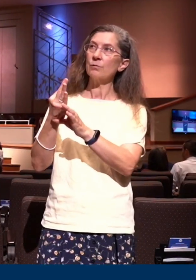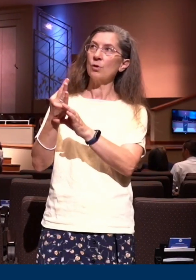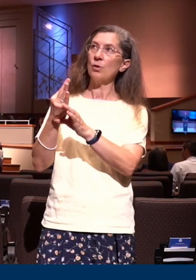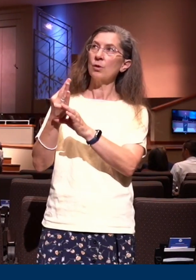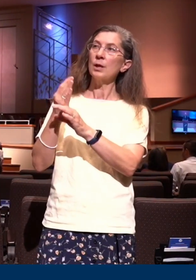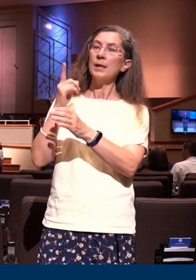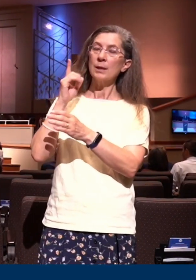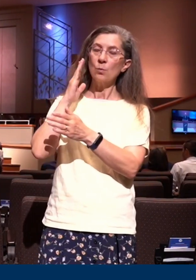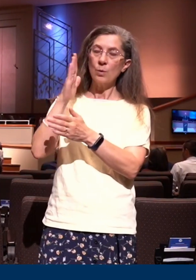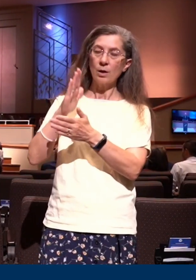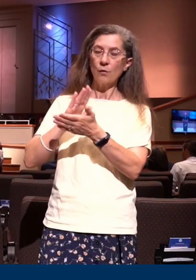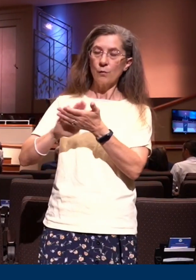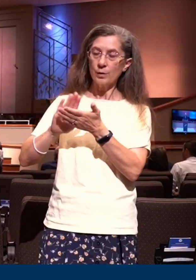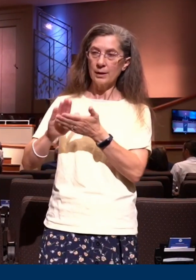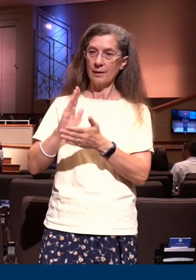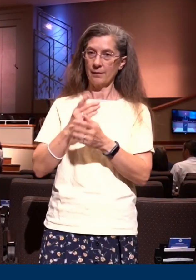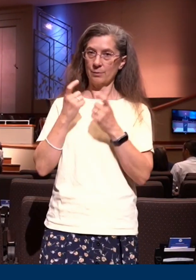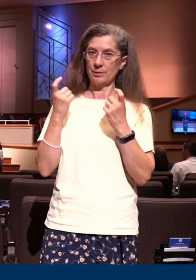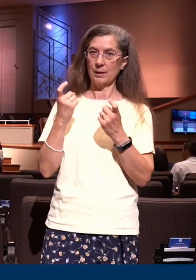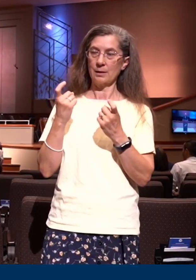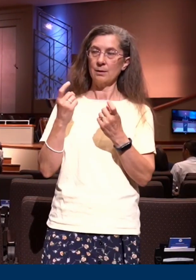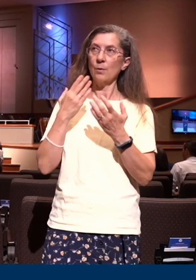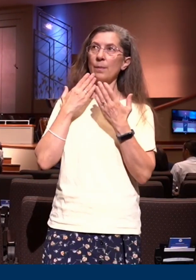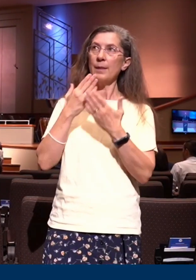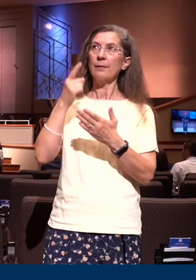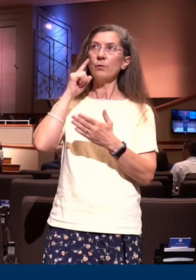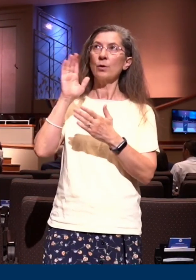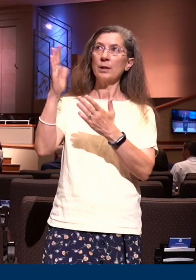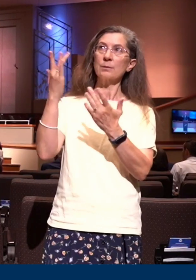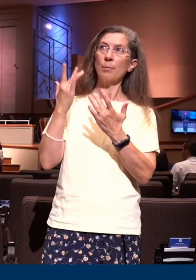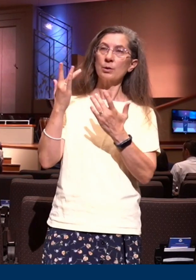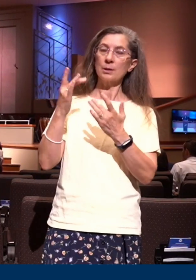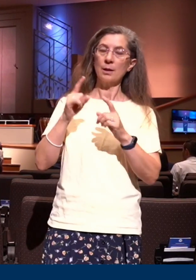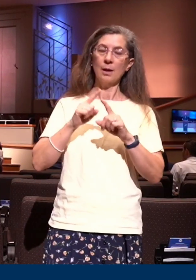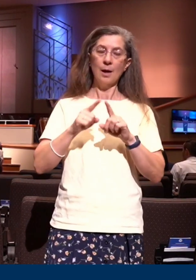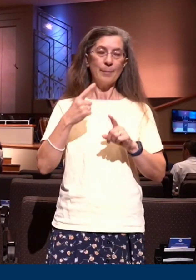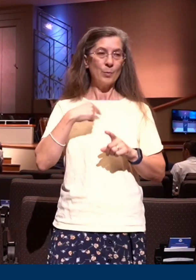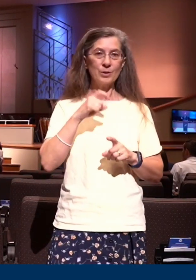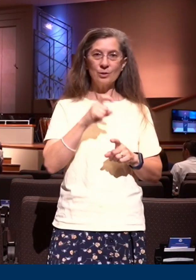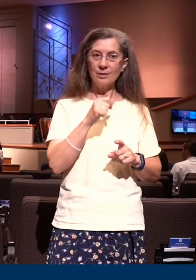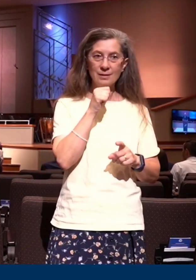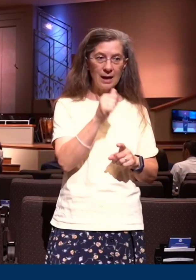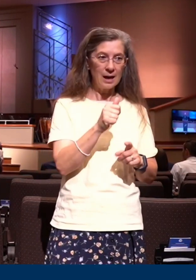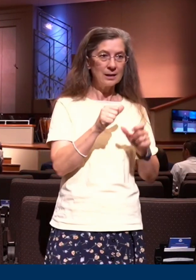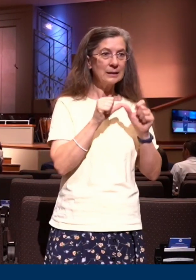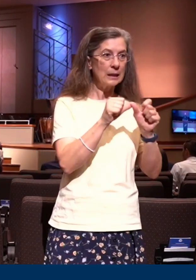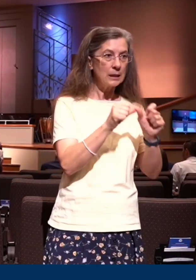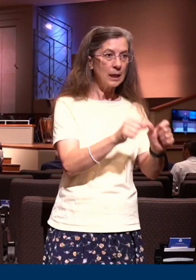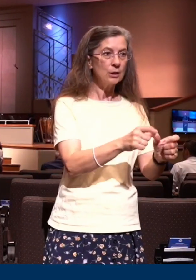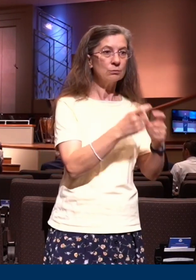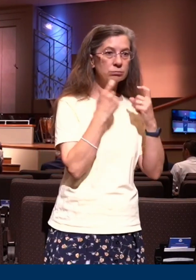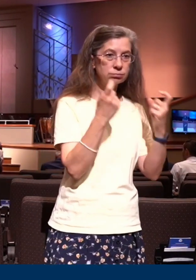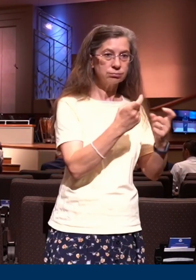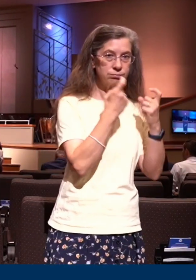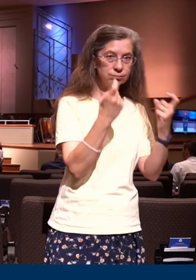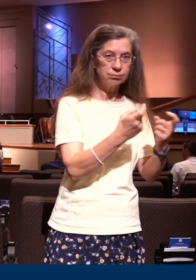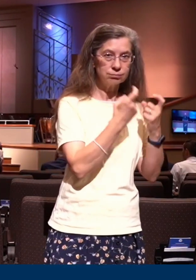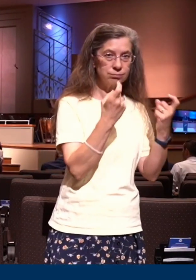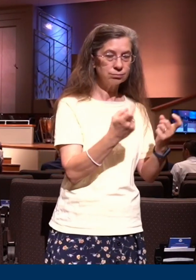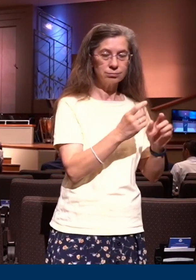And thank God for His mercy. But we should not continue in sin that the grace of God may abound. And in fact, the Bible